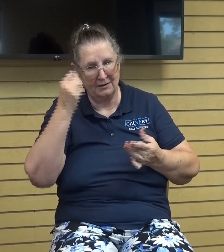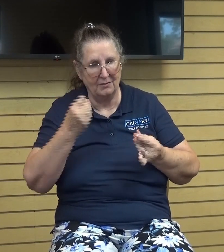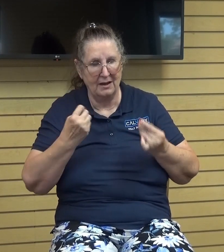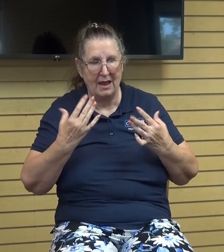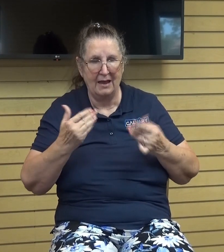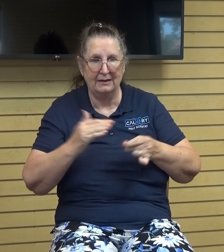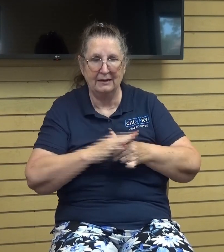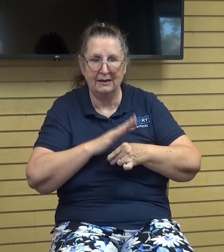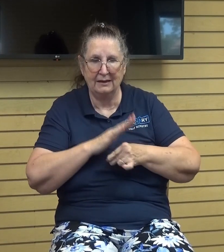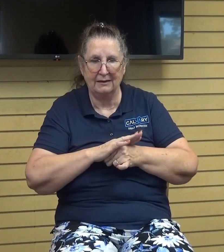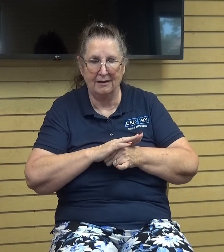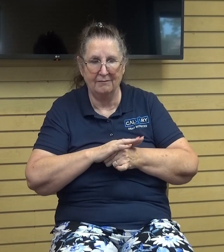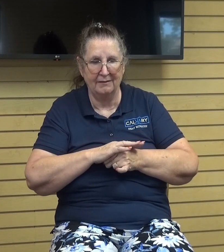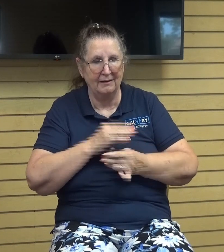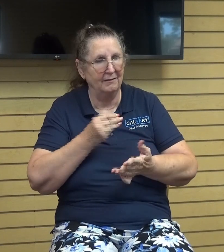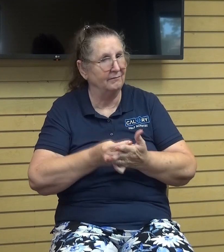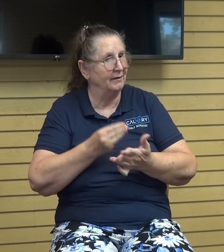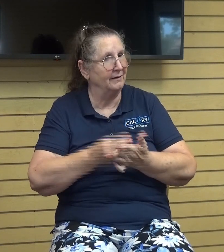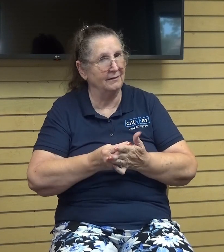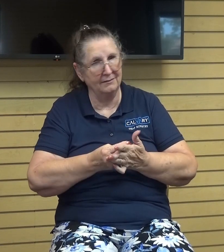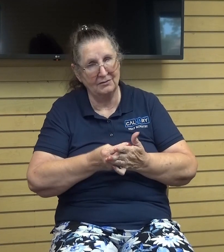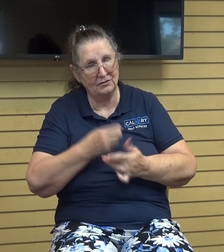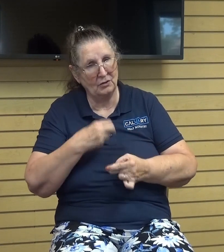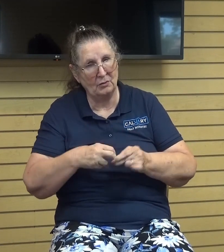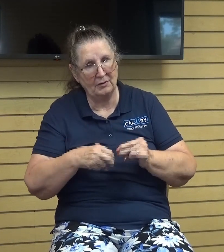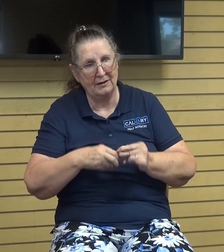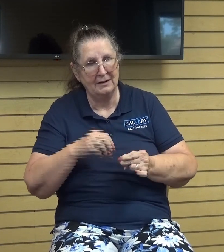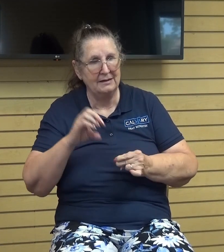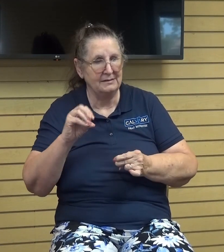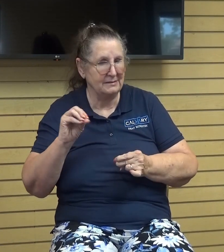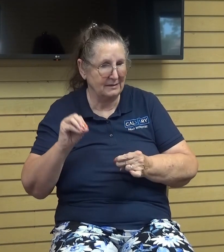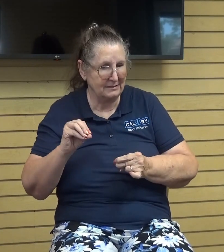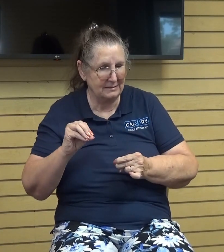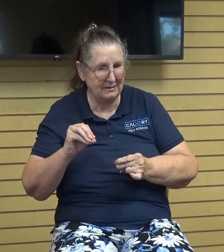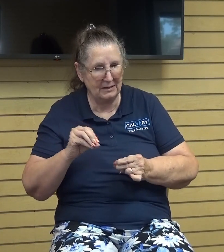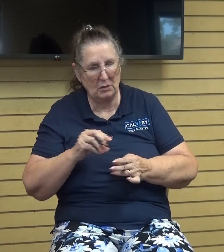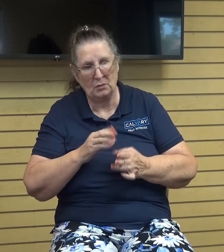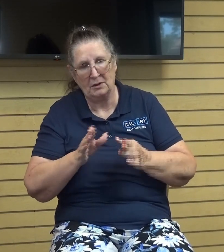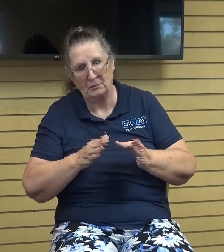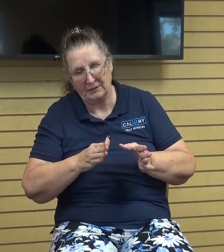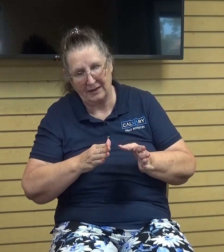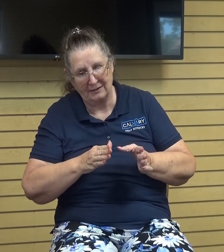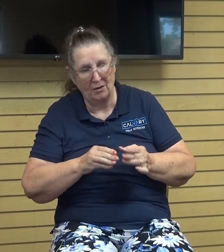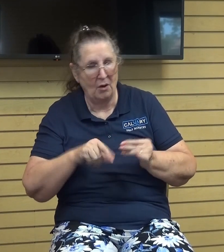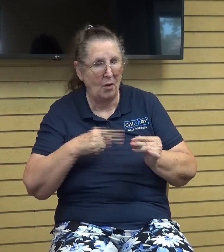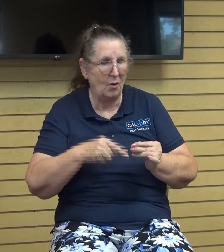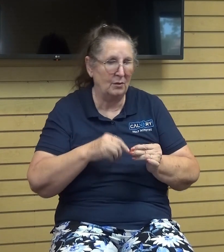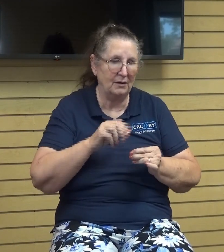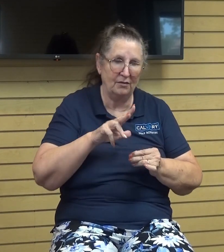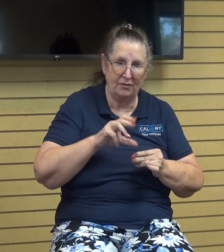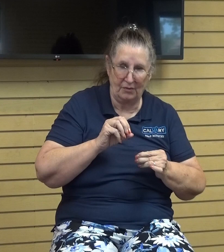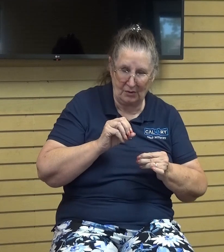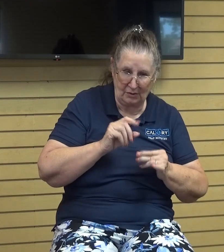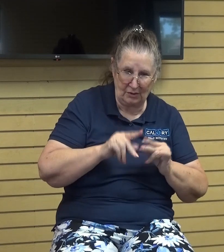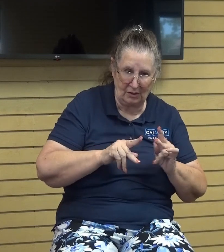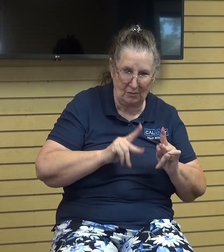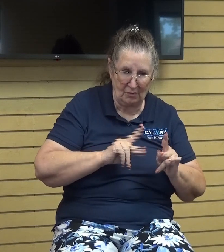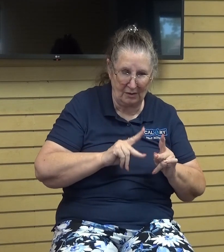just with all the things we had planned for 60 some and then we only got 30 and and when i say we only got 30 it was we got the